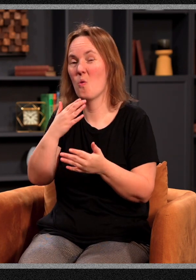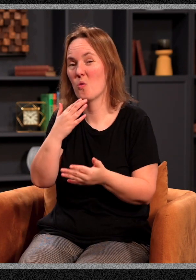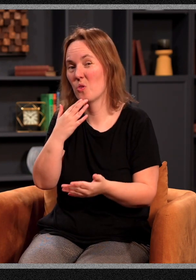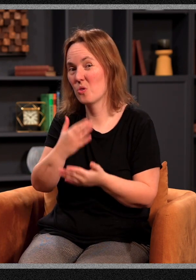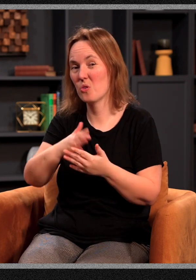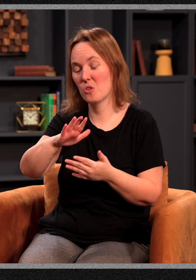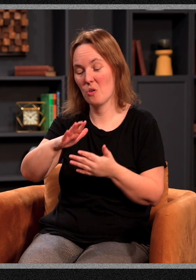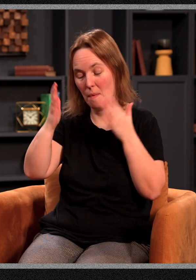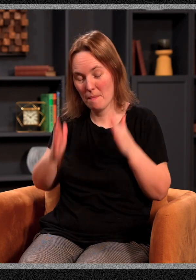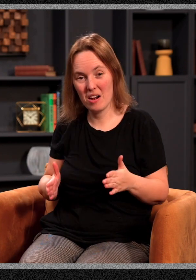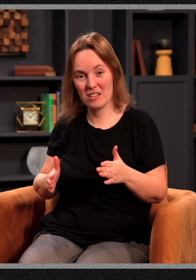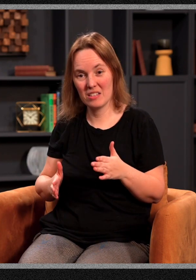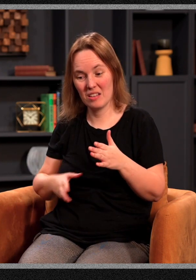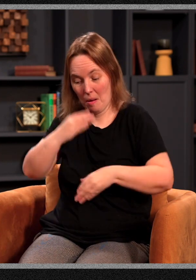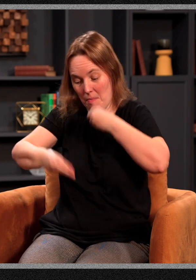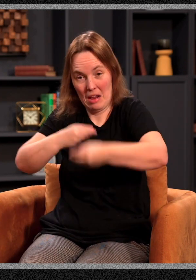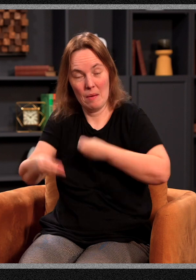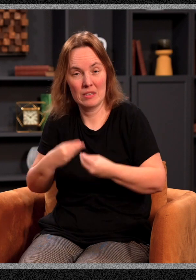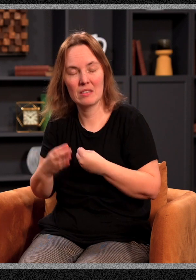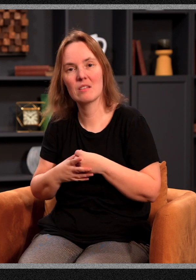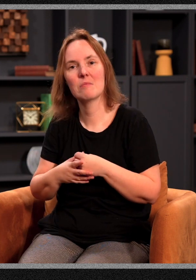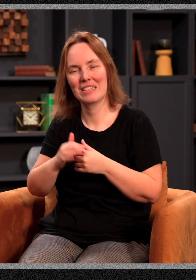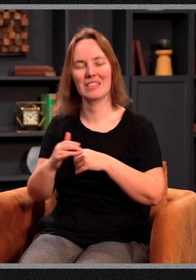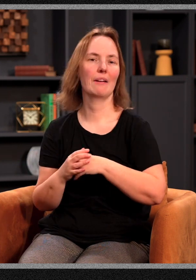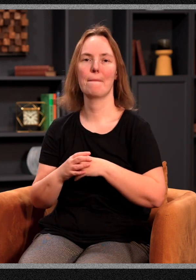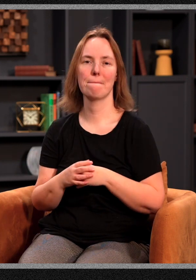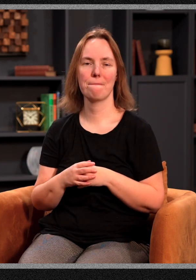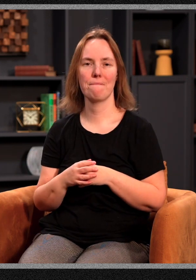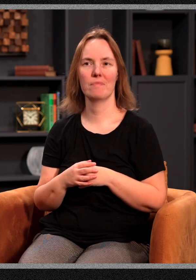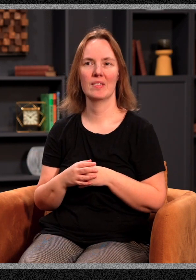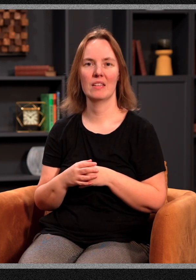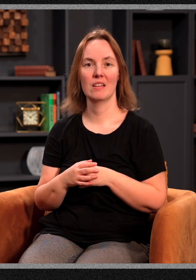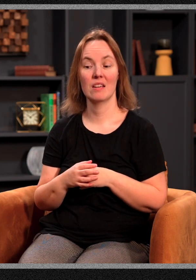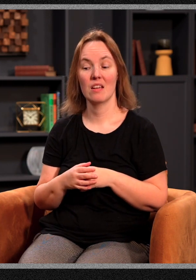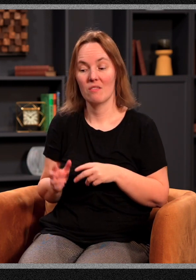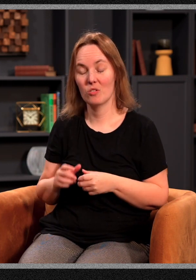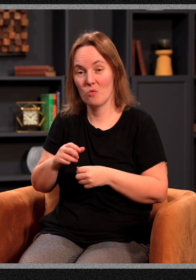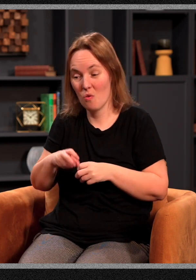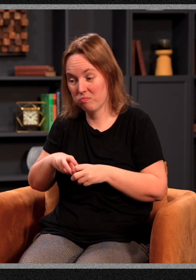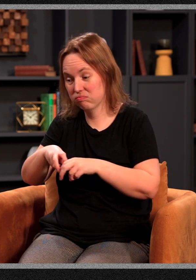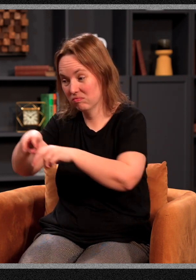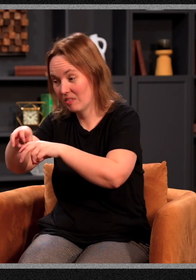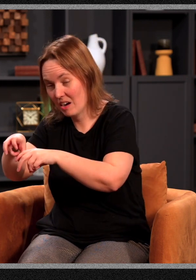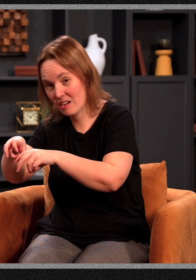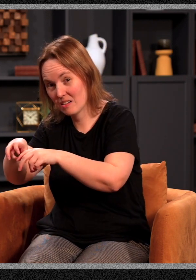Some of our bodies are more efficient than others, but he says that if you ride a bike for an hour at 10 miles an hour,